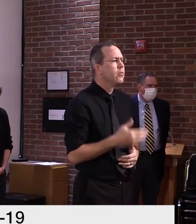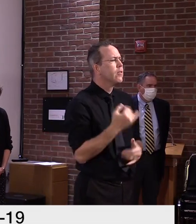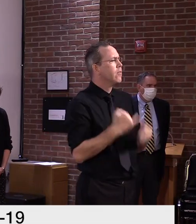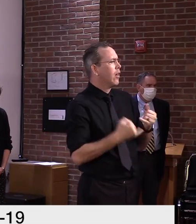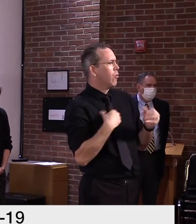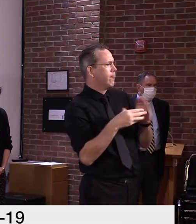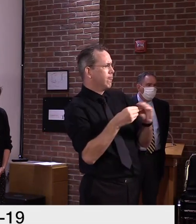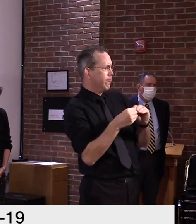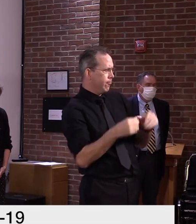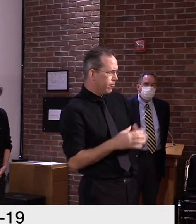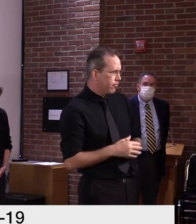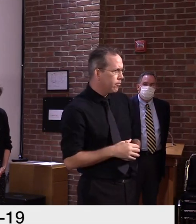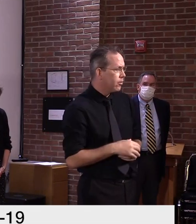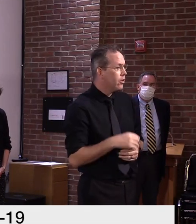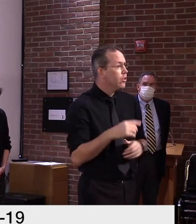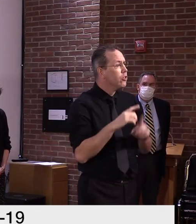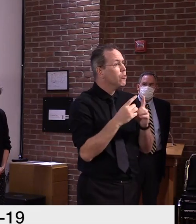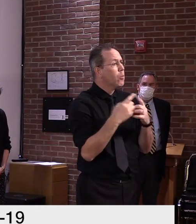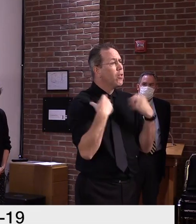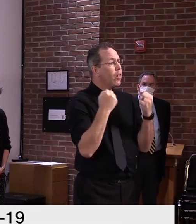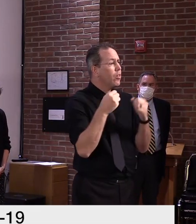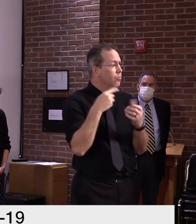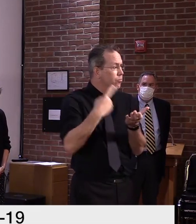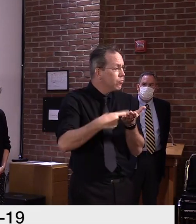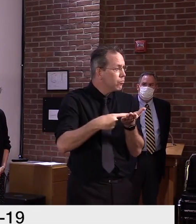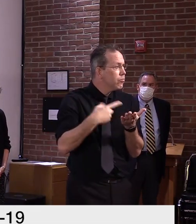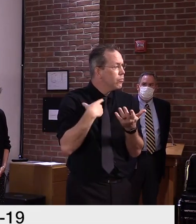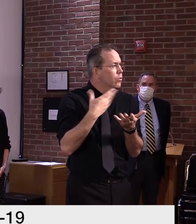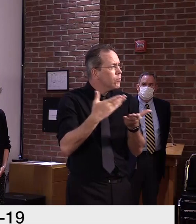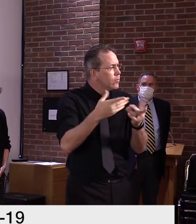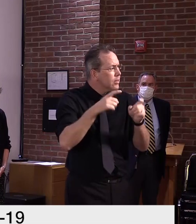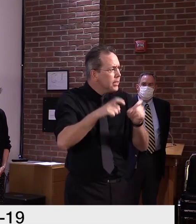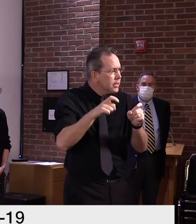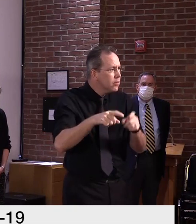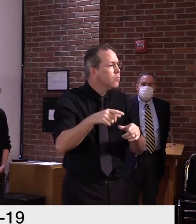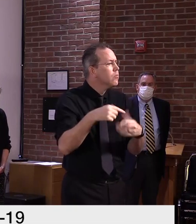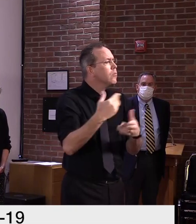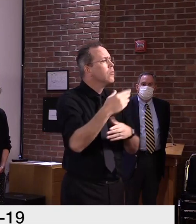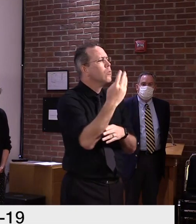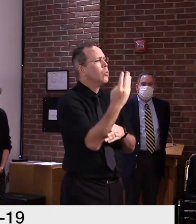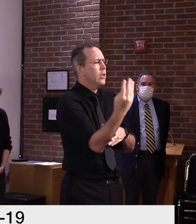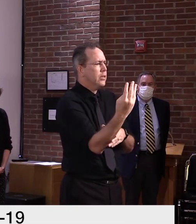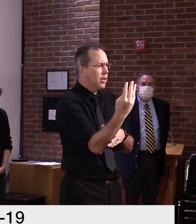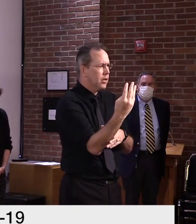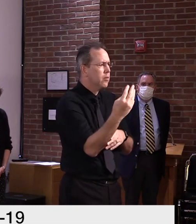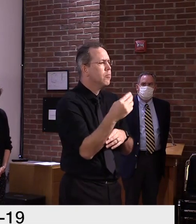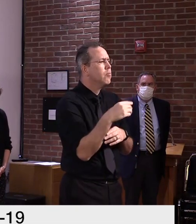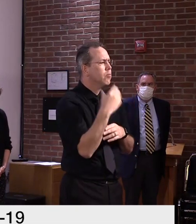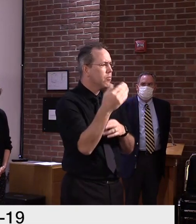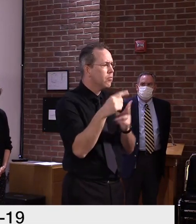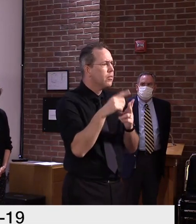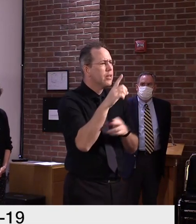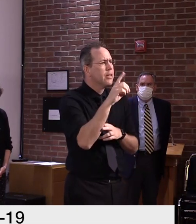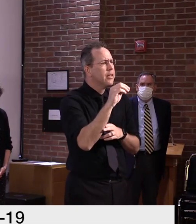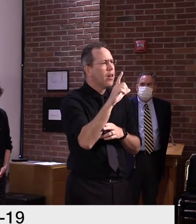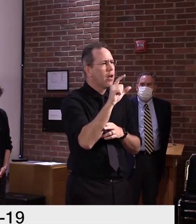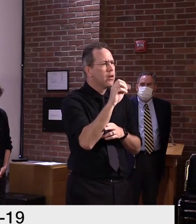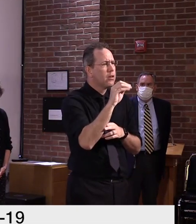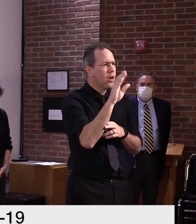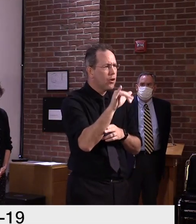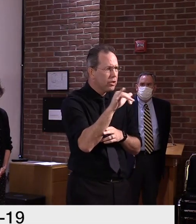the public on Wednesday in Londonderry and Southern Vermont Medical Center has offered testing in Manchester